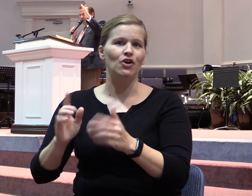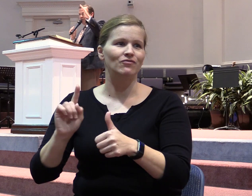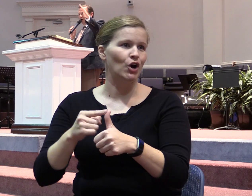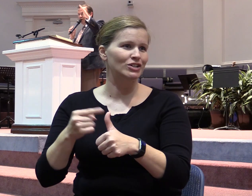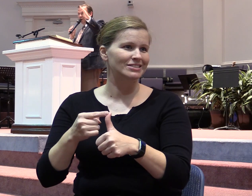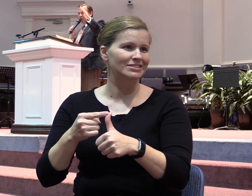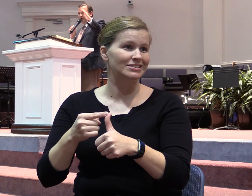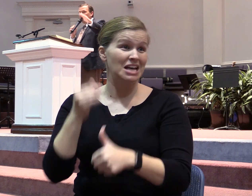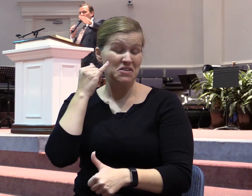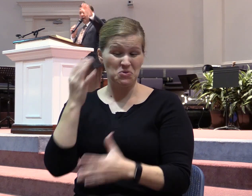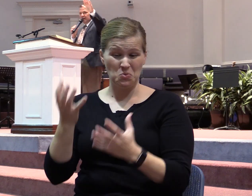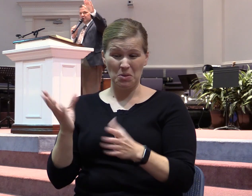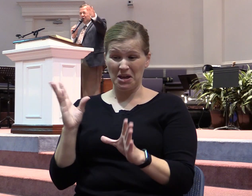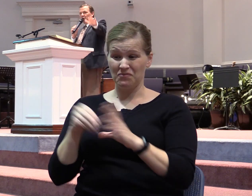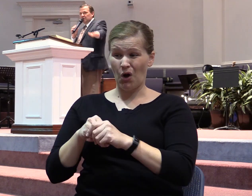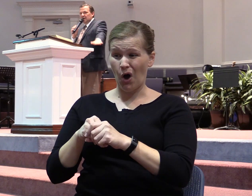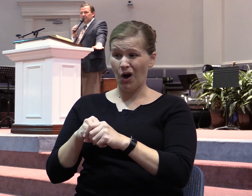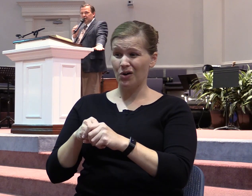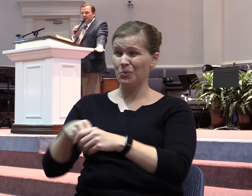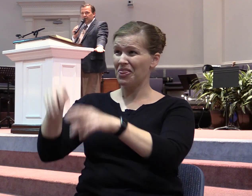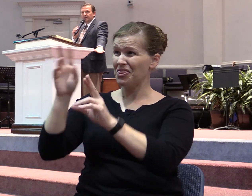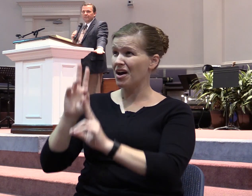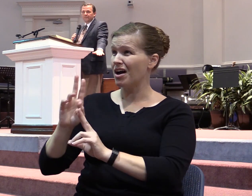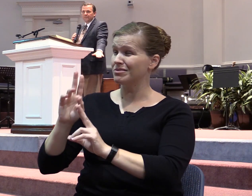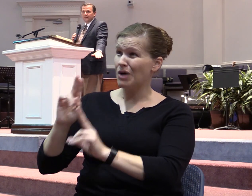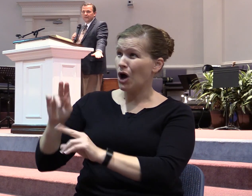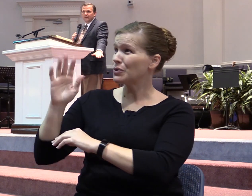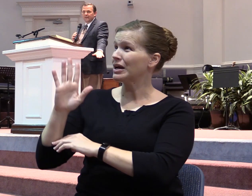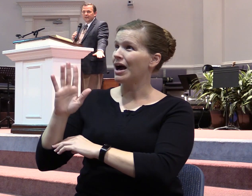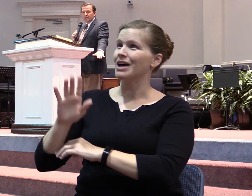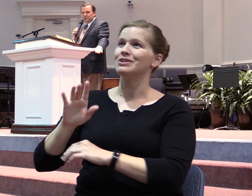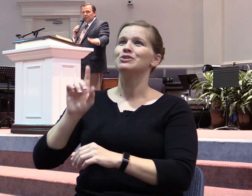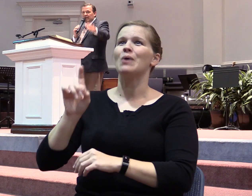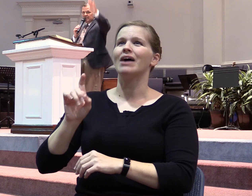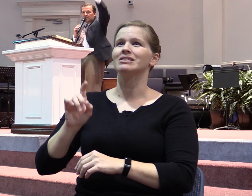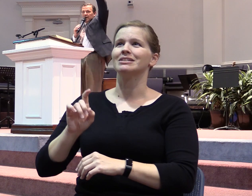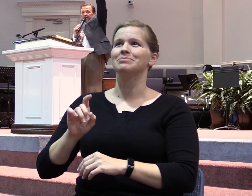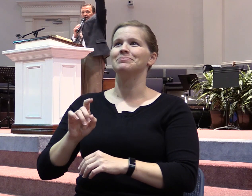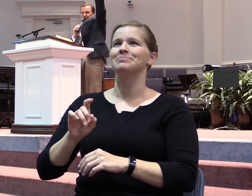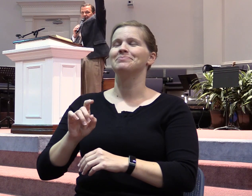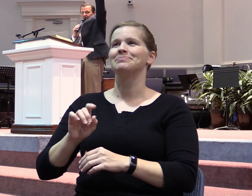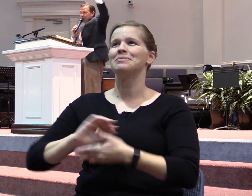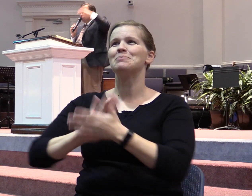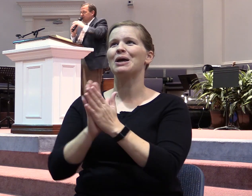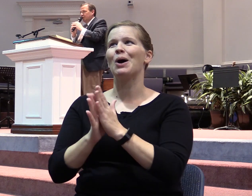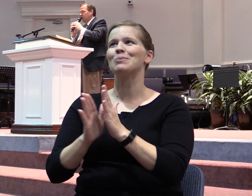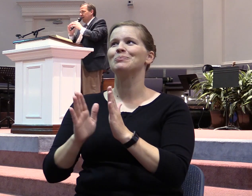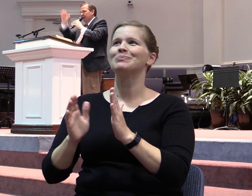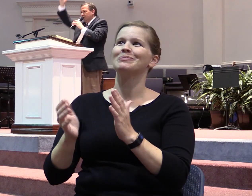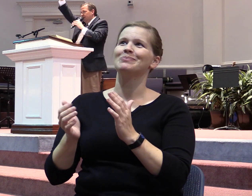be part of the glory, you've got to get to the lowest common denominator. Right. Amen. Because you think it's about being up here. Jesus said you can't handle it